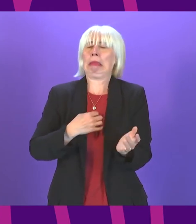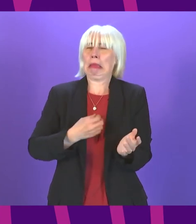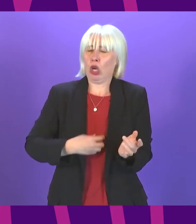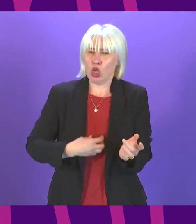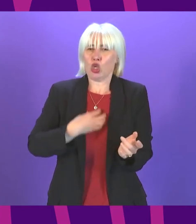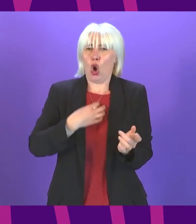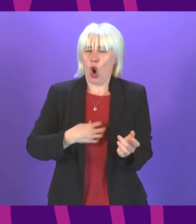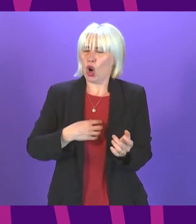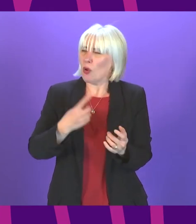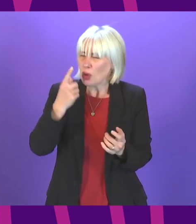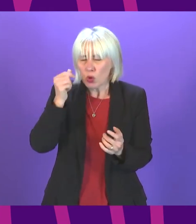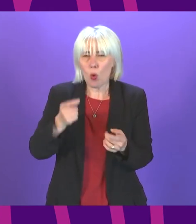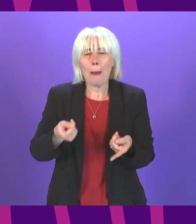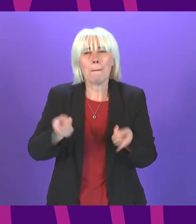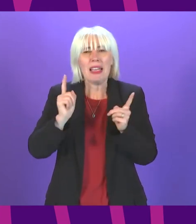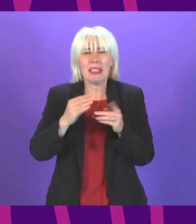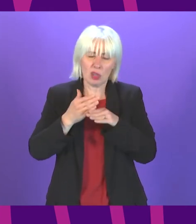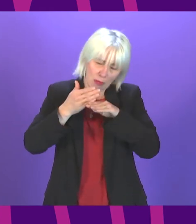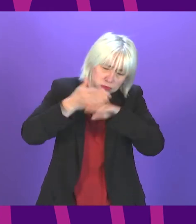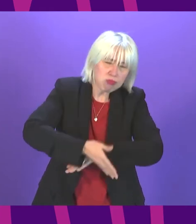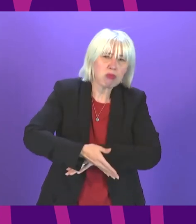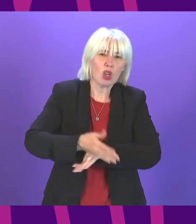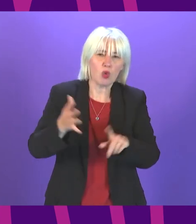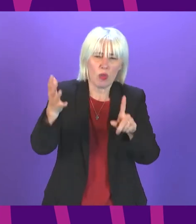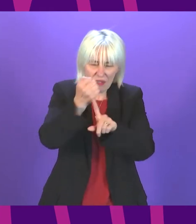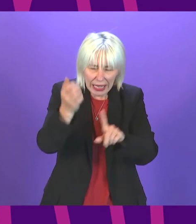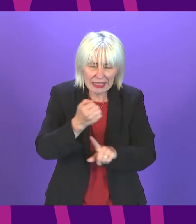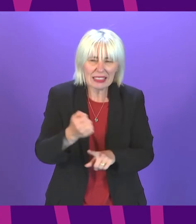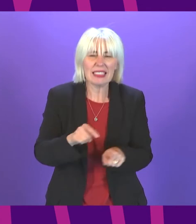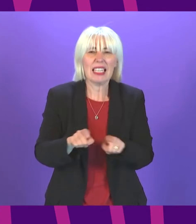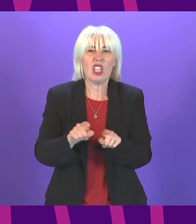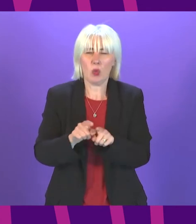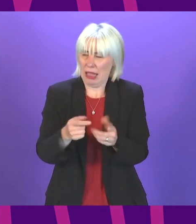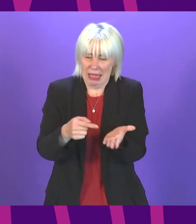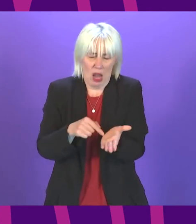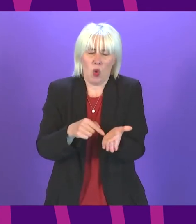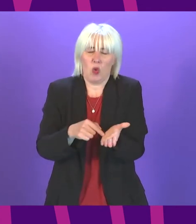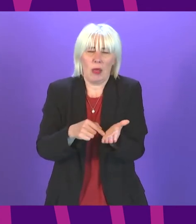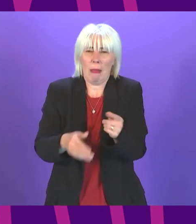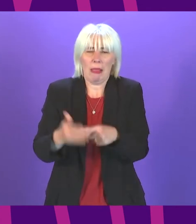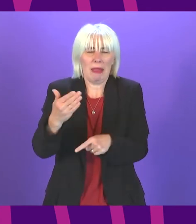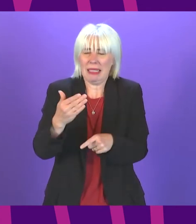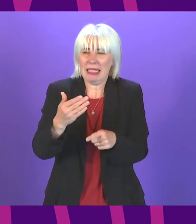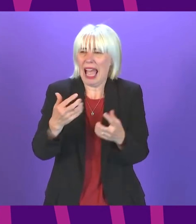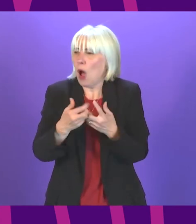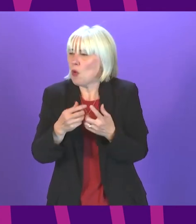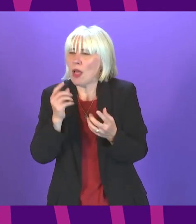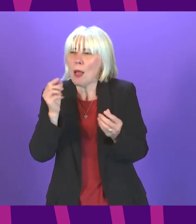you realise just how hard ministers worked to influence the findings and the limit they put on dissenting voices even taking part